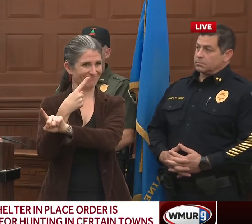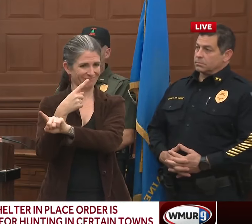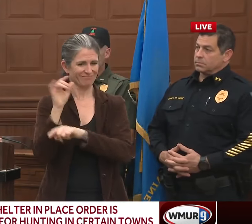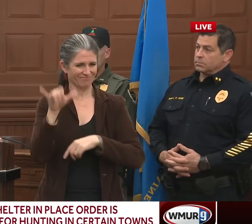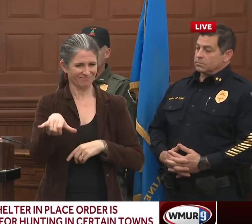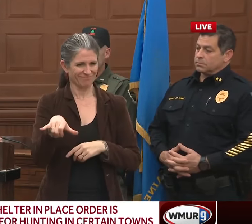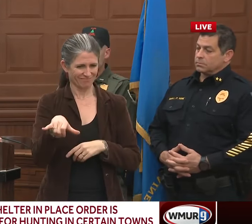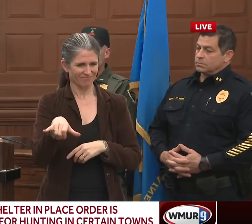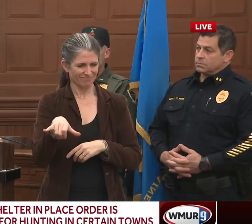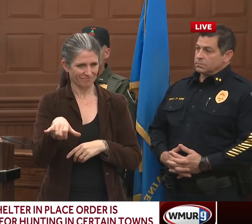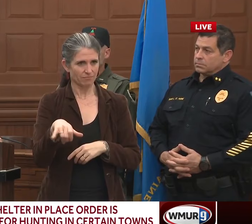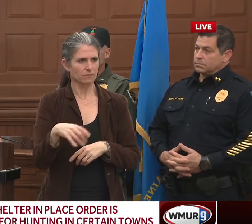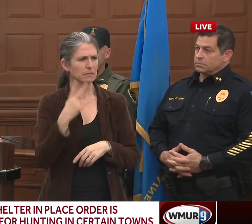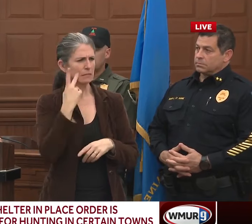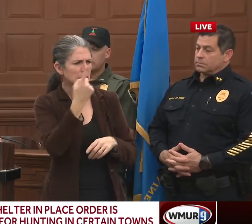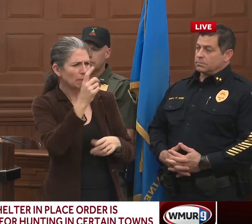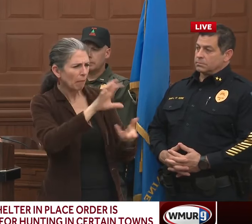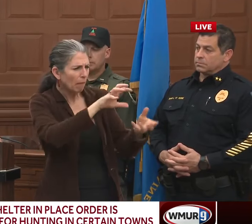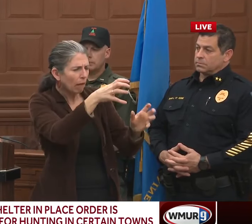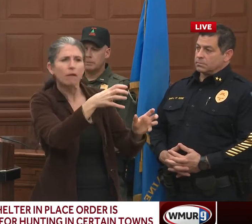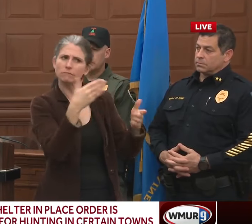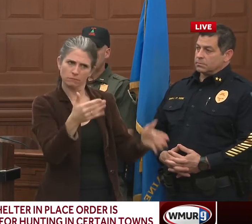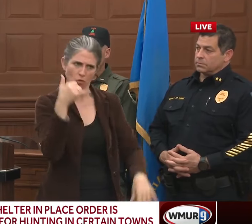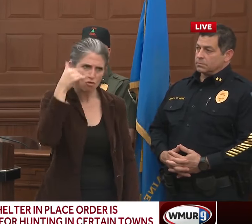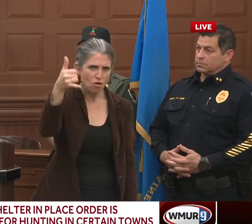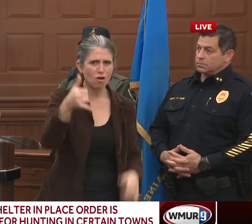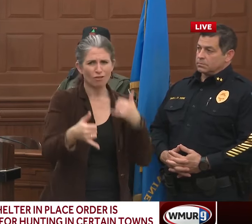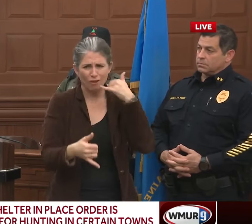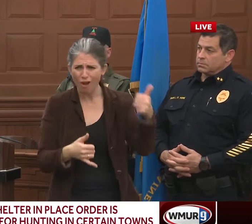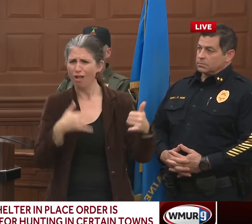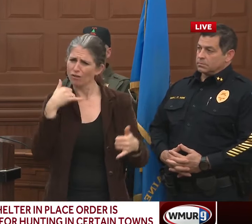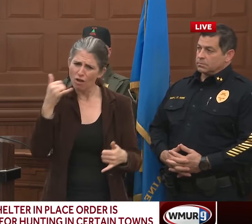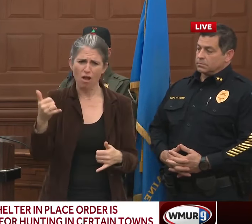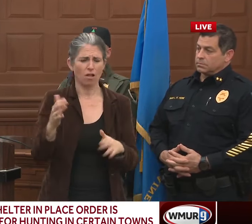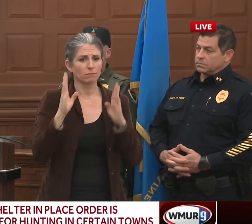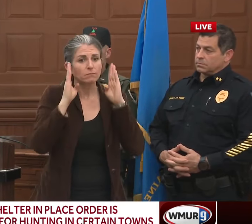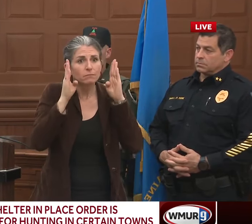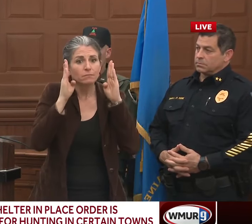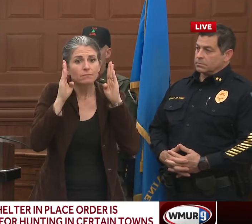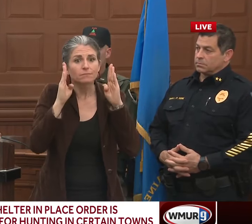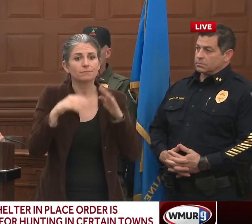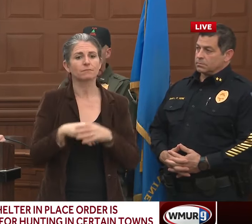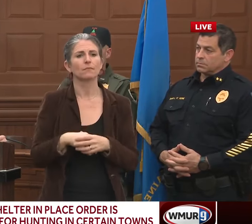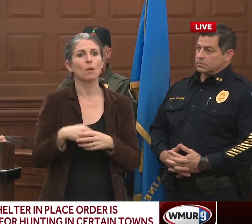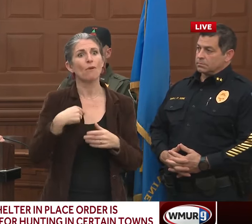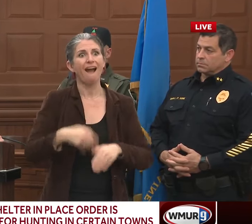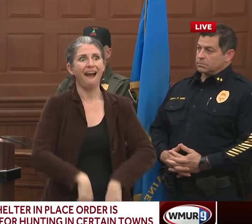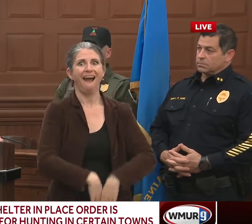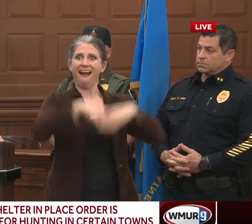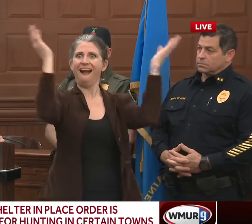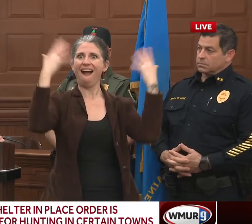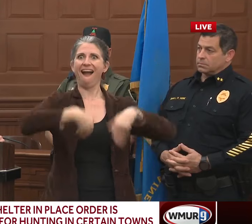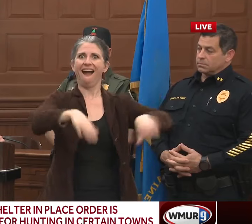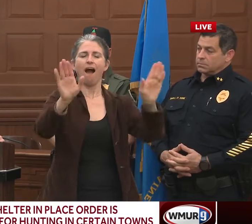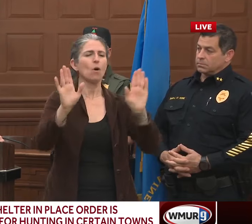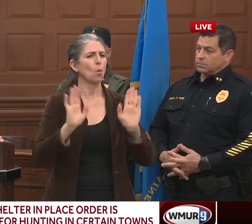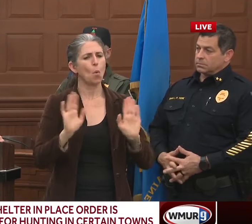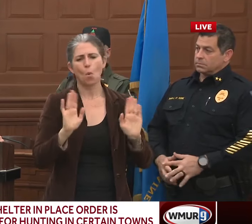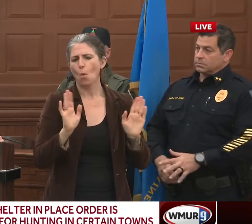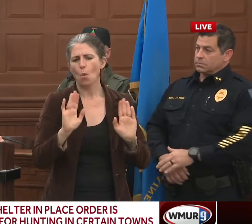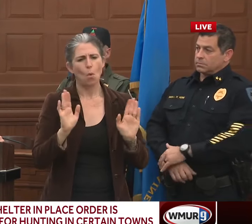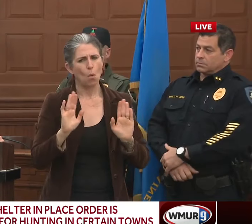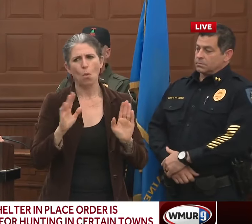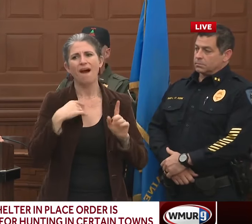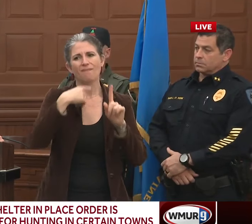on? So we don't come to those decisions to go into the order or come out lightly by any stretch of the imagination. But we do